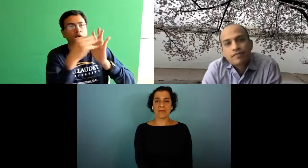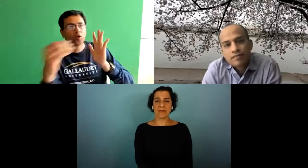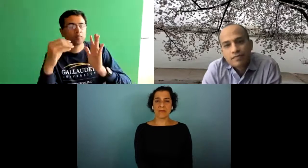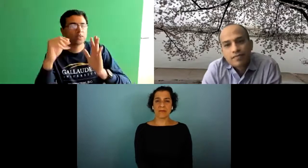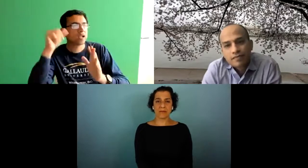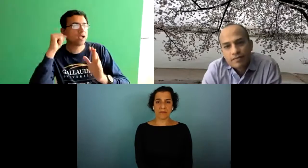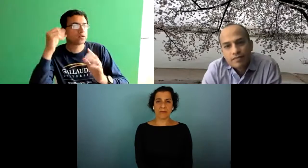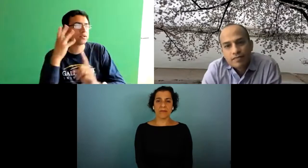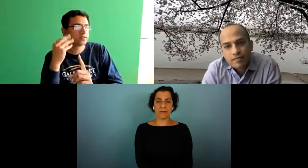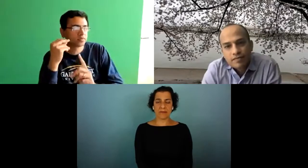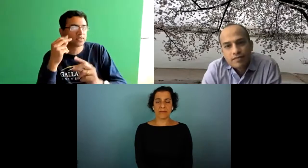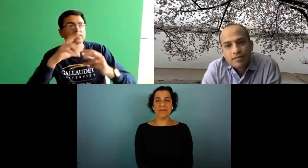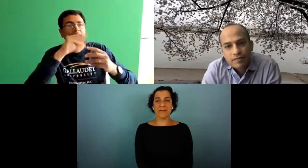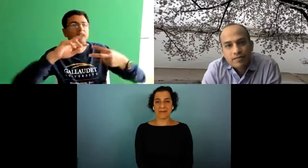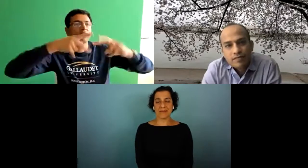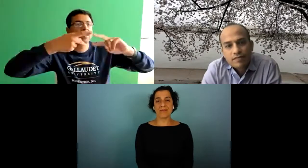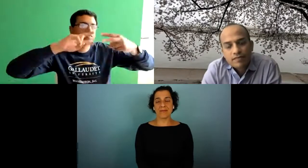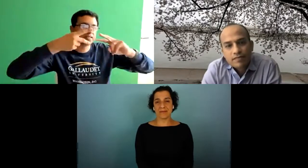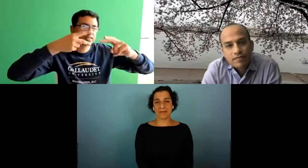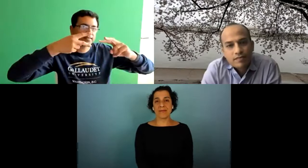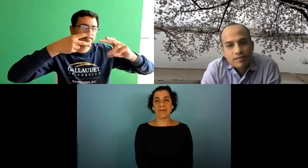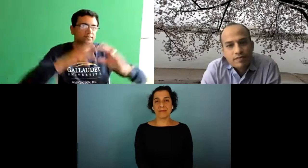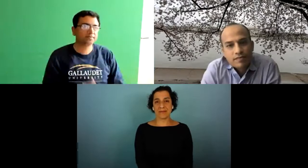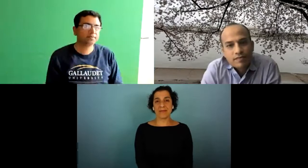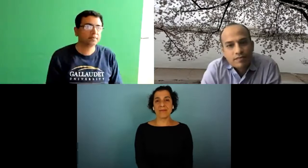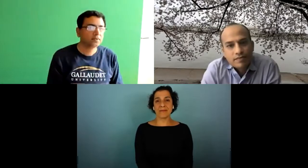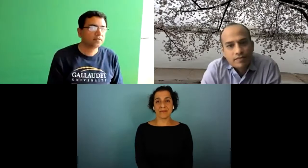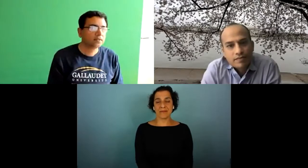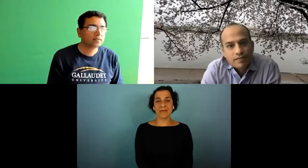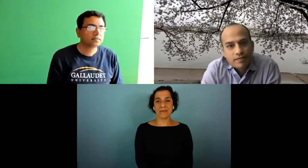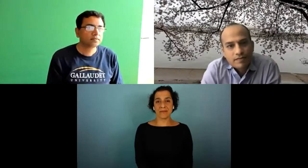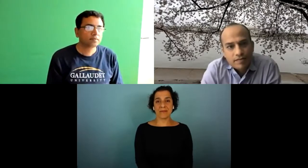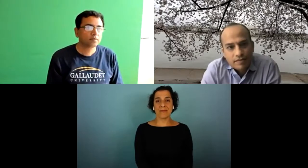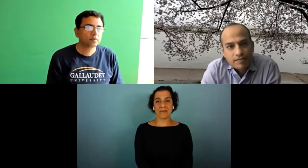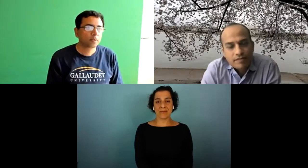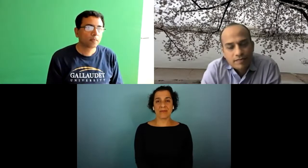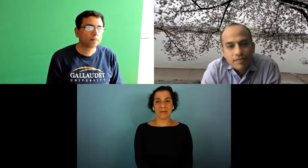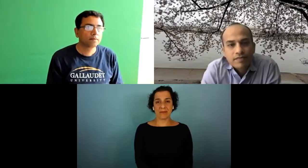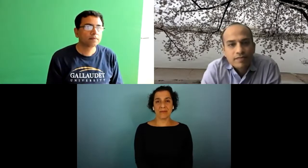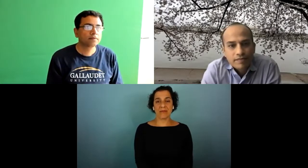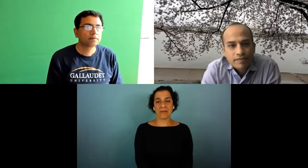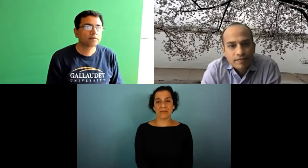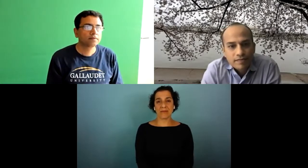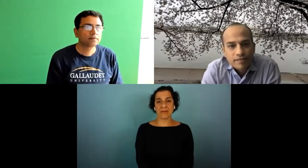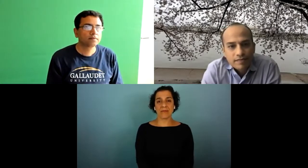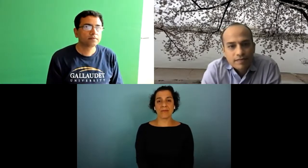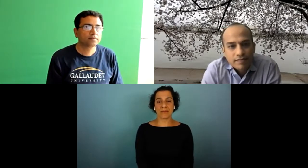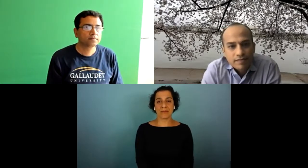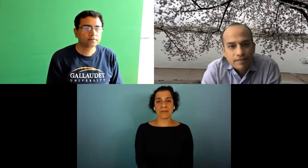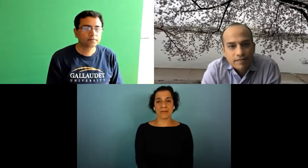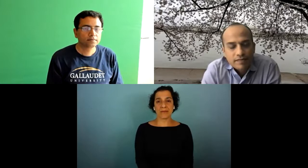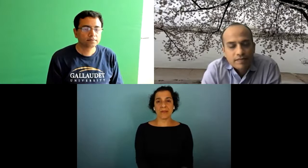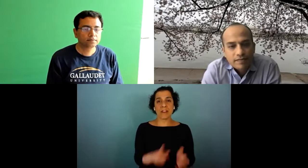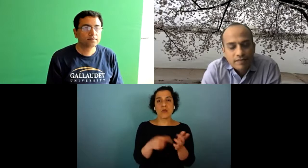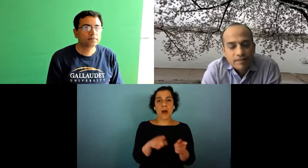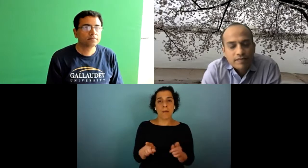are of visual communication and what principles actually give an equal or similar experience to what happens when you communicate